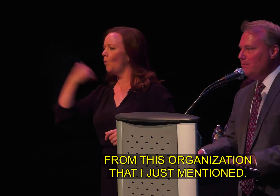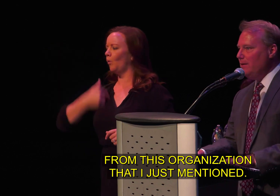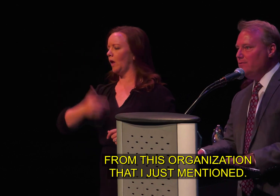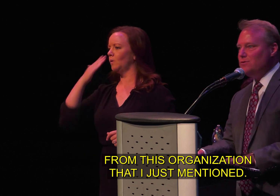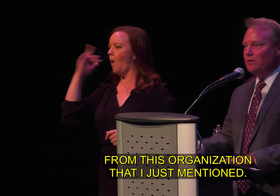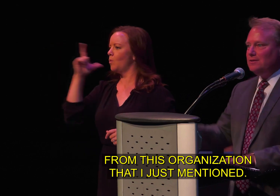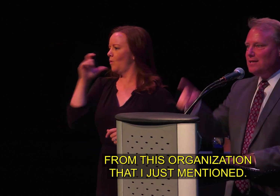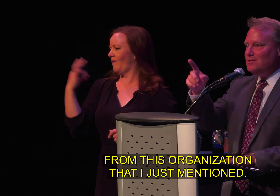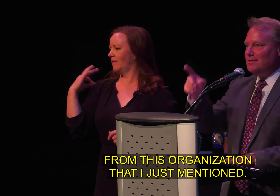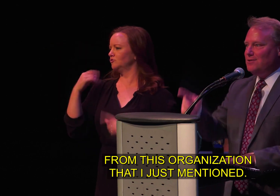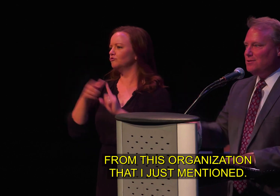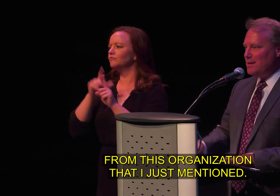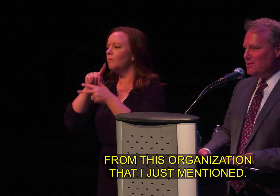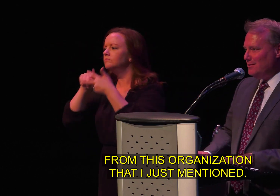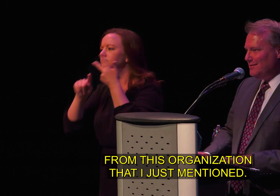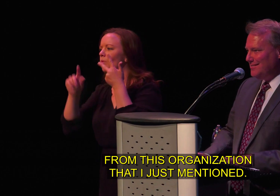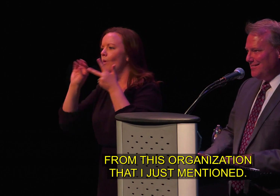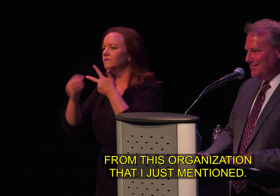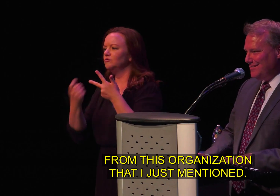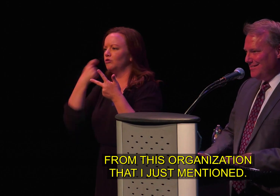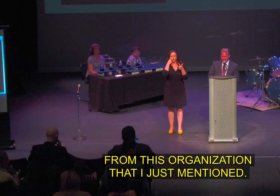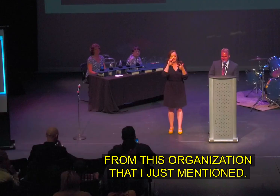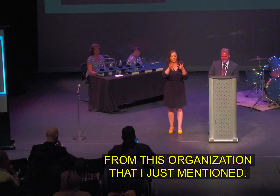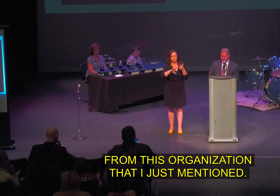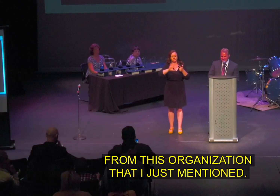from those organizations i just mentioned